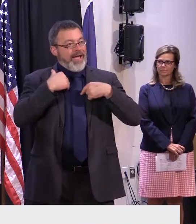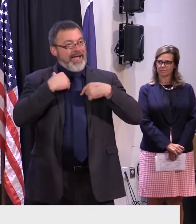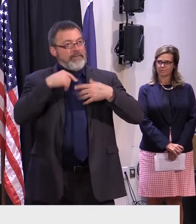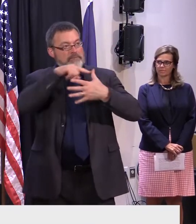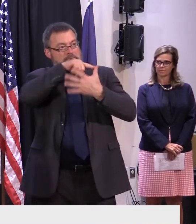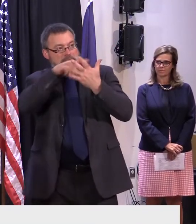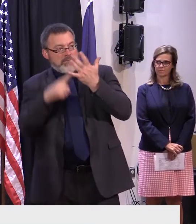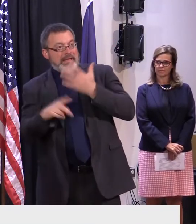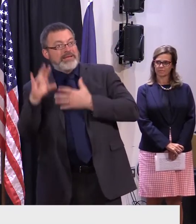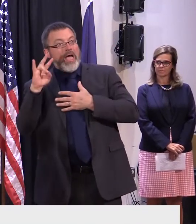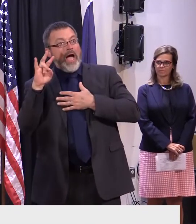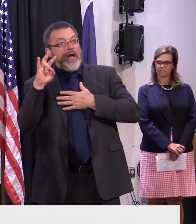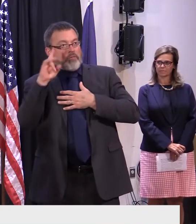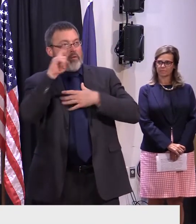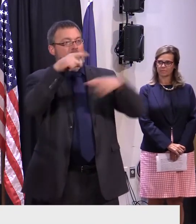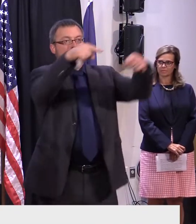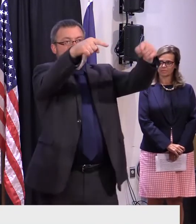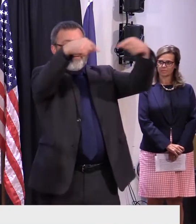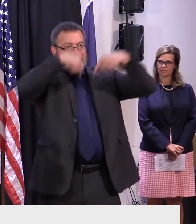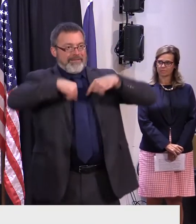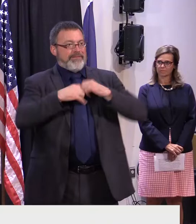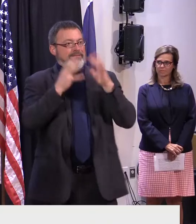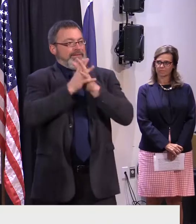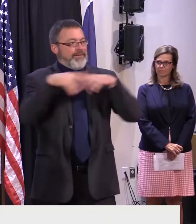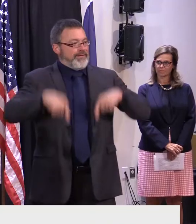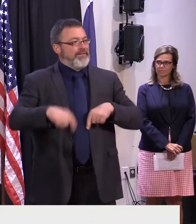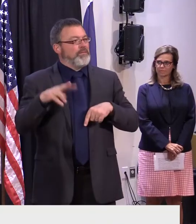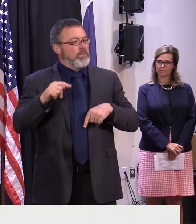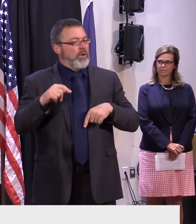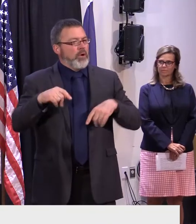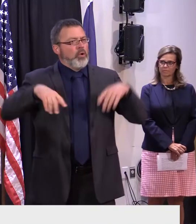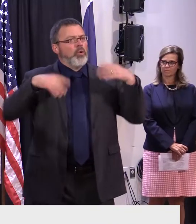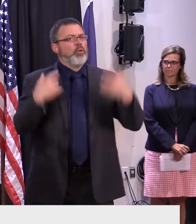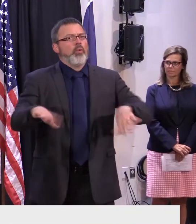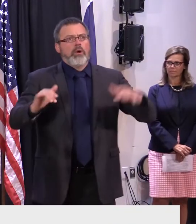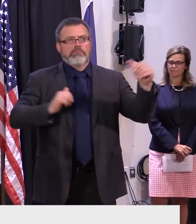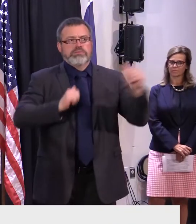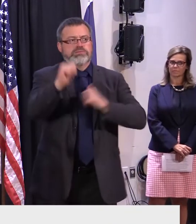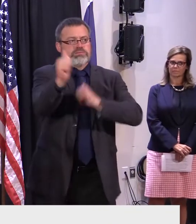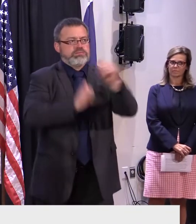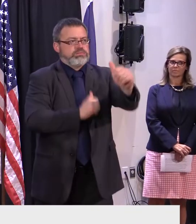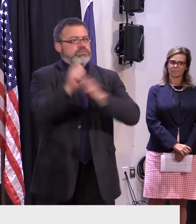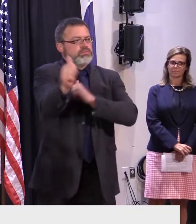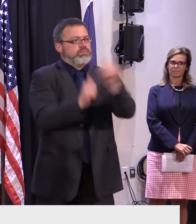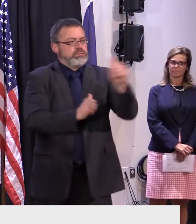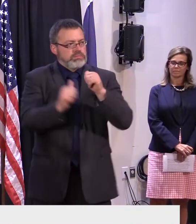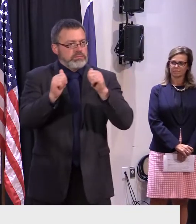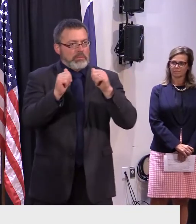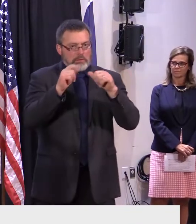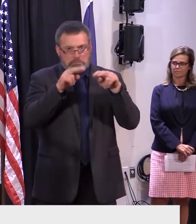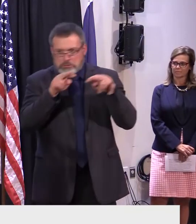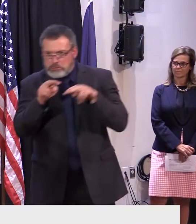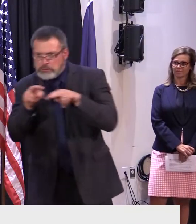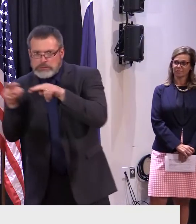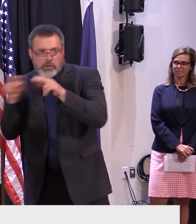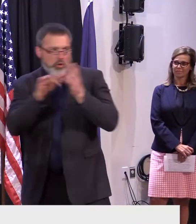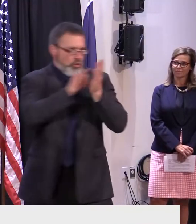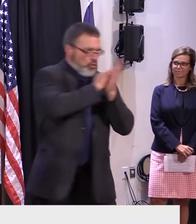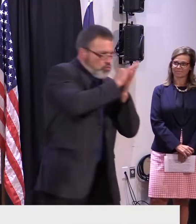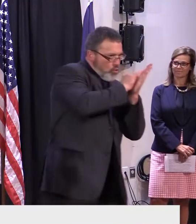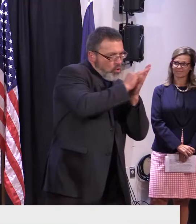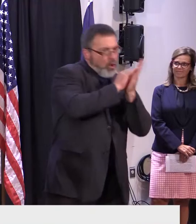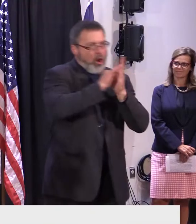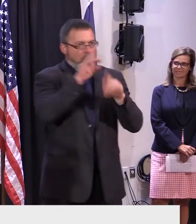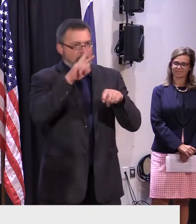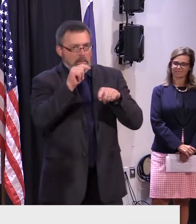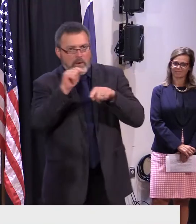locate. And competition is fierce. They're looking at New York. They're looking at New Hampshire. So we need to be present. I could say that the